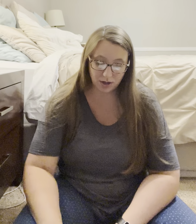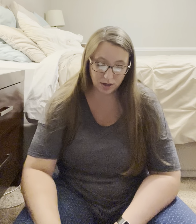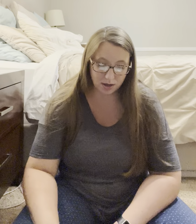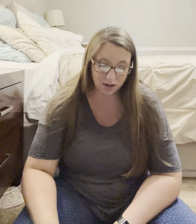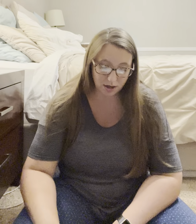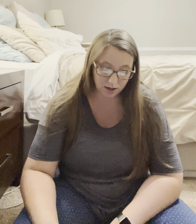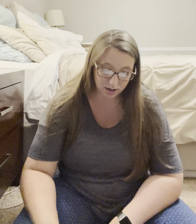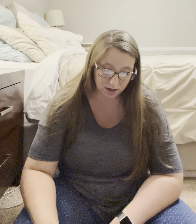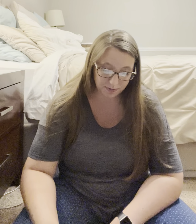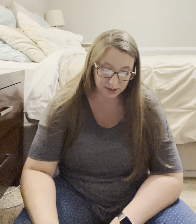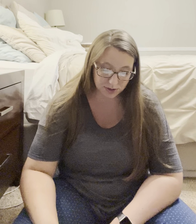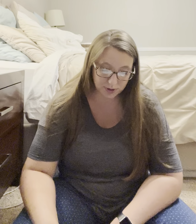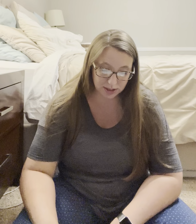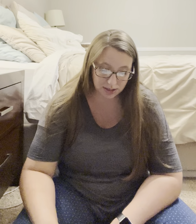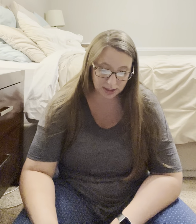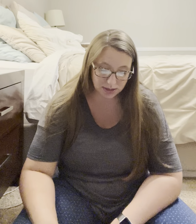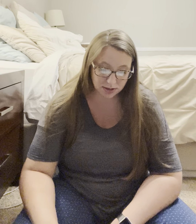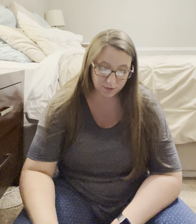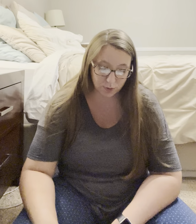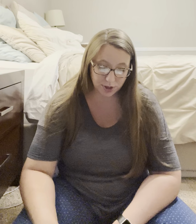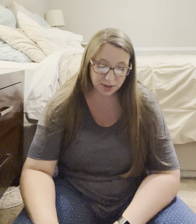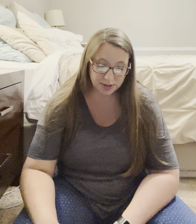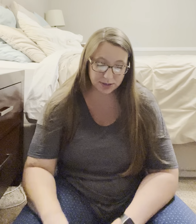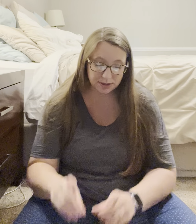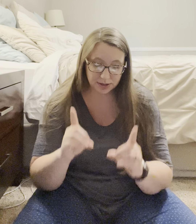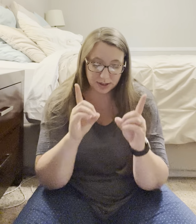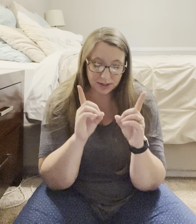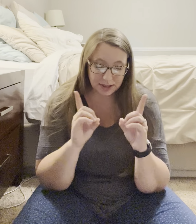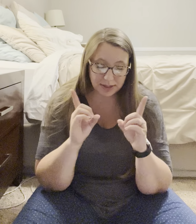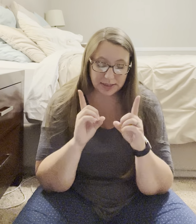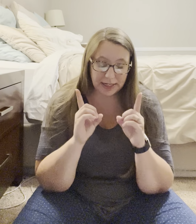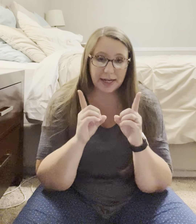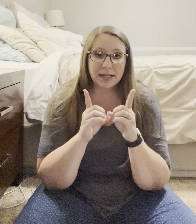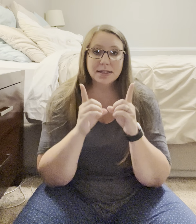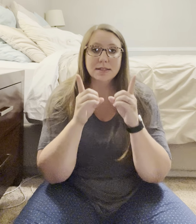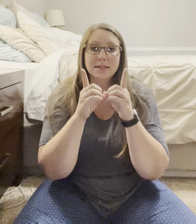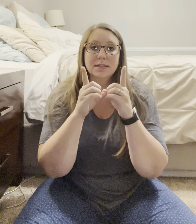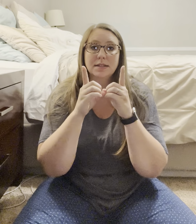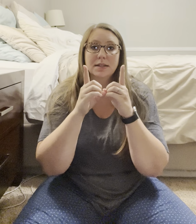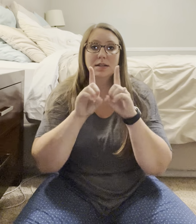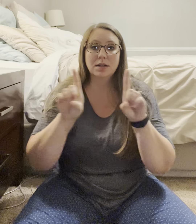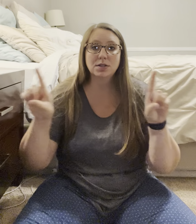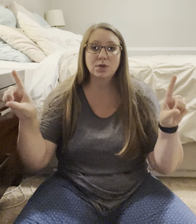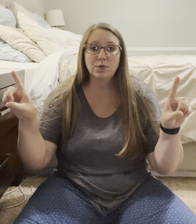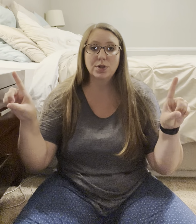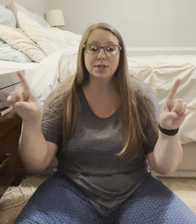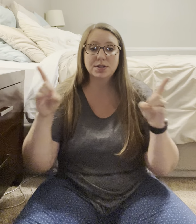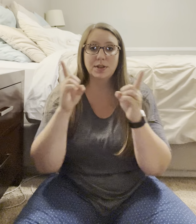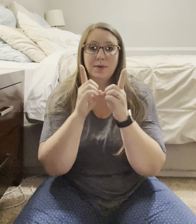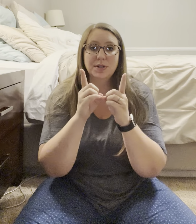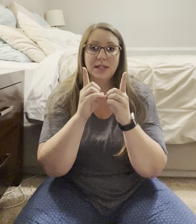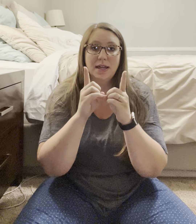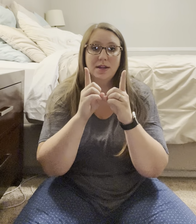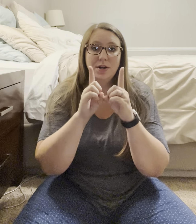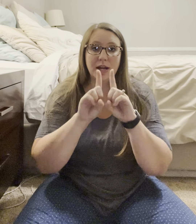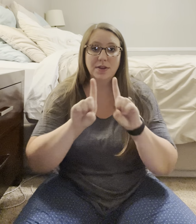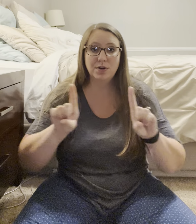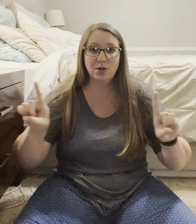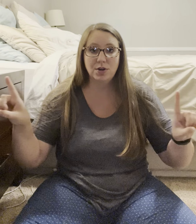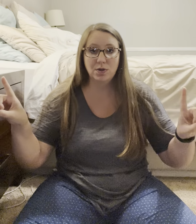Uh, next one is divorce. D hands. Divorce. So they were together. Now they're no